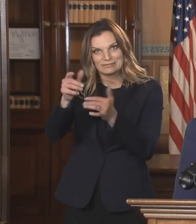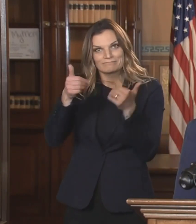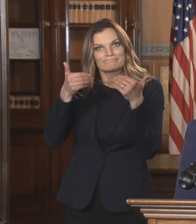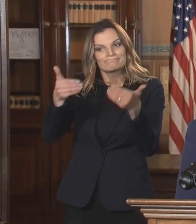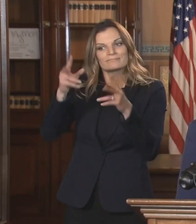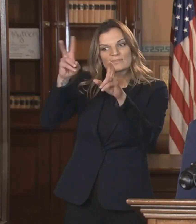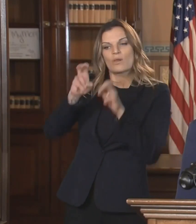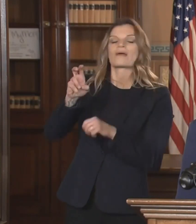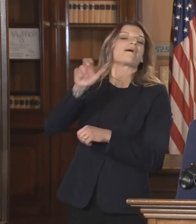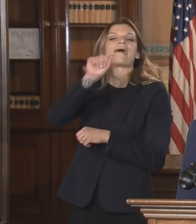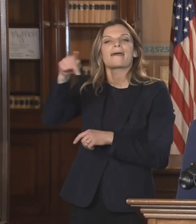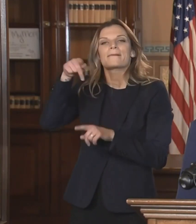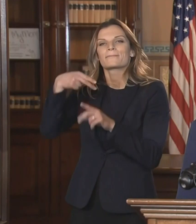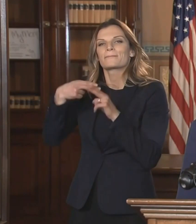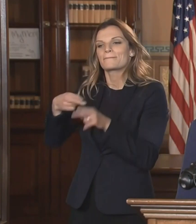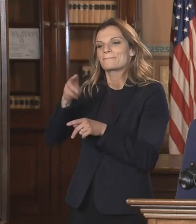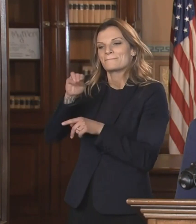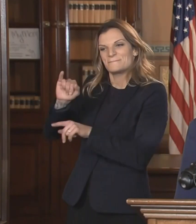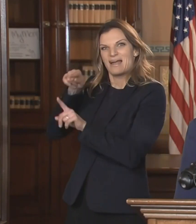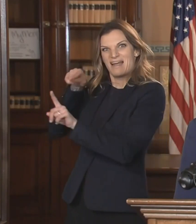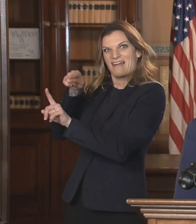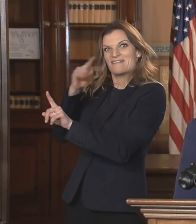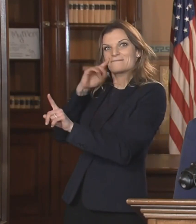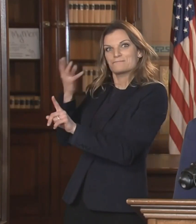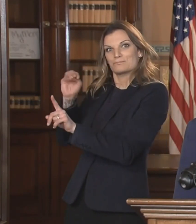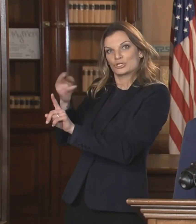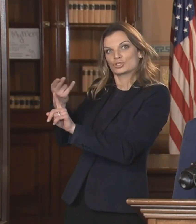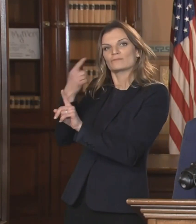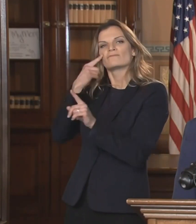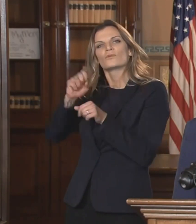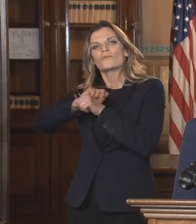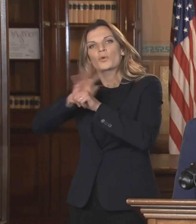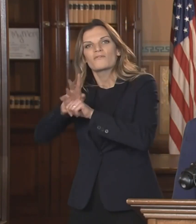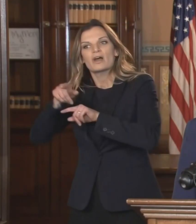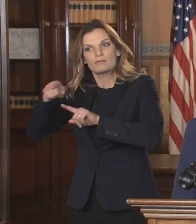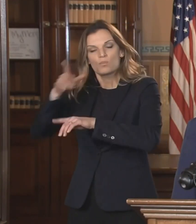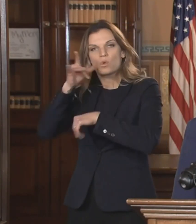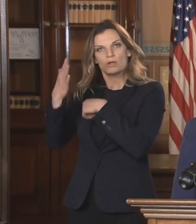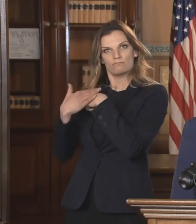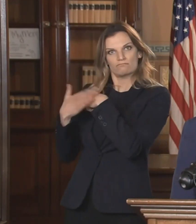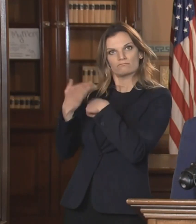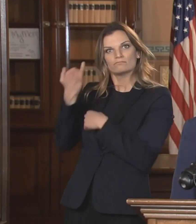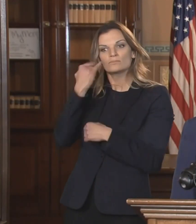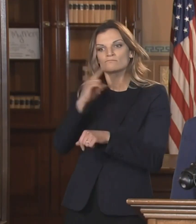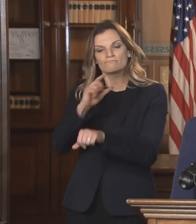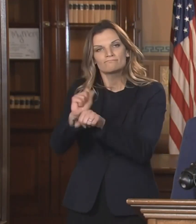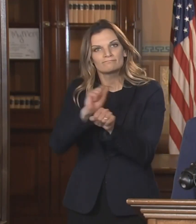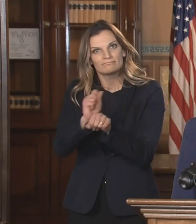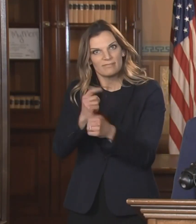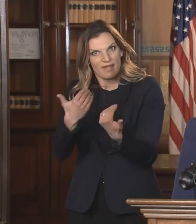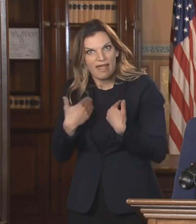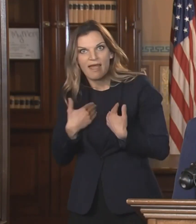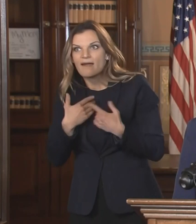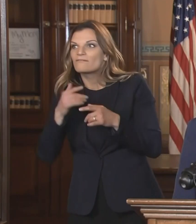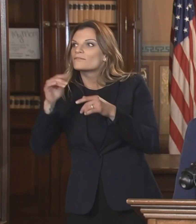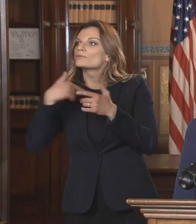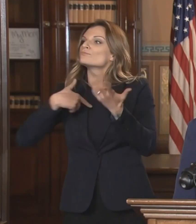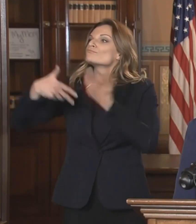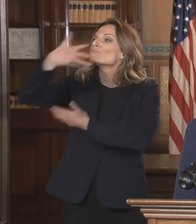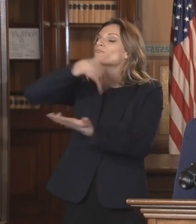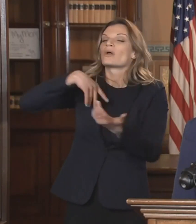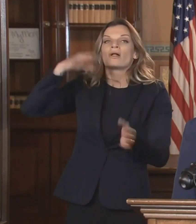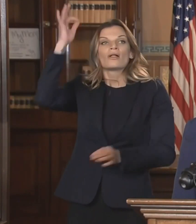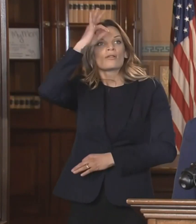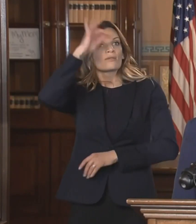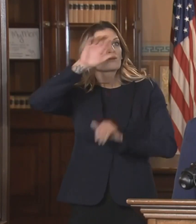alert app. It protects your privacy and it is free and it can alert you if someone who you've been around with around in close